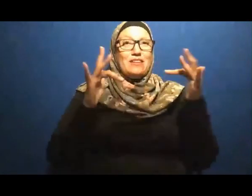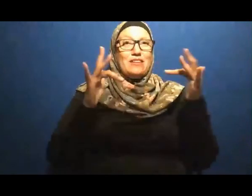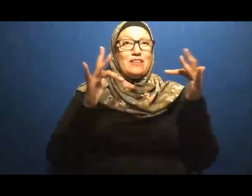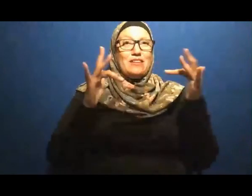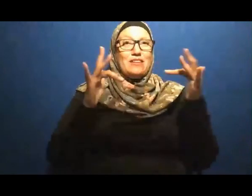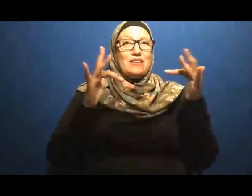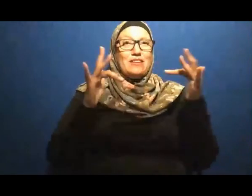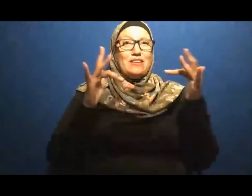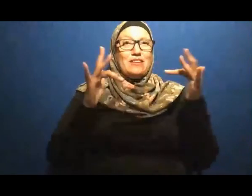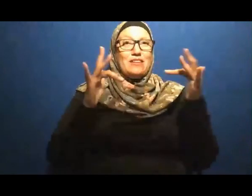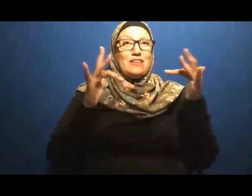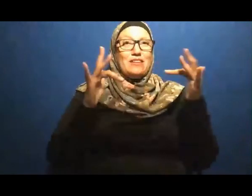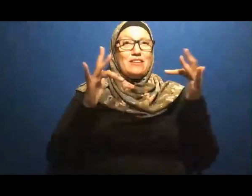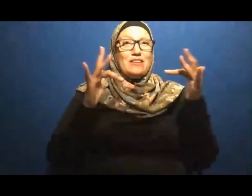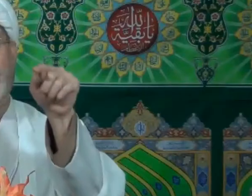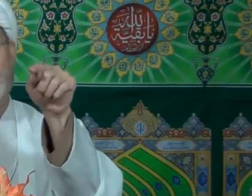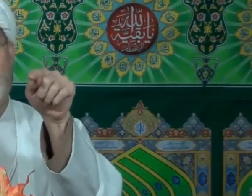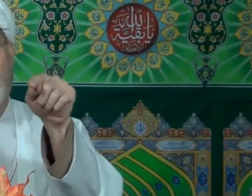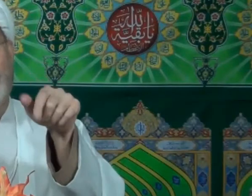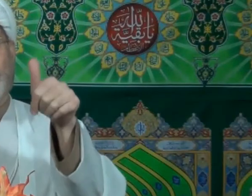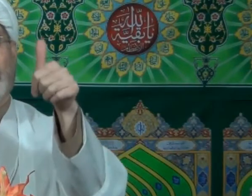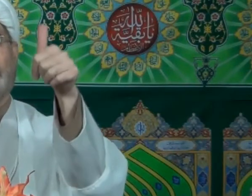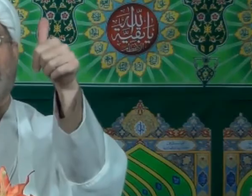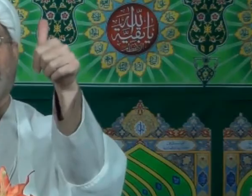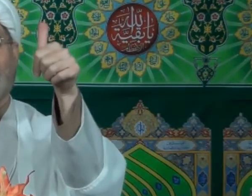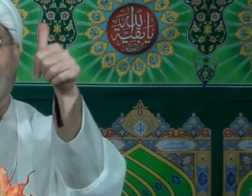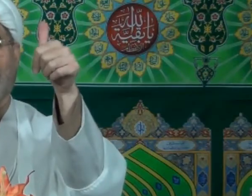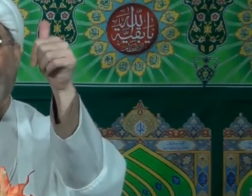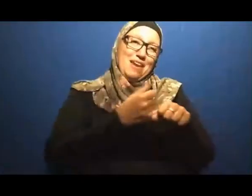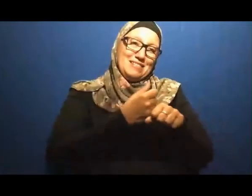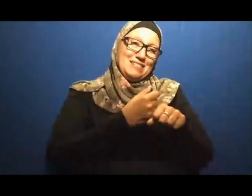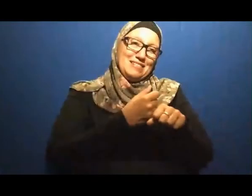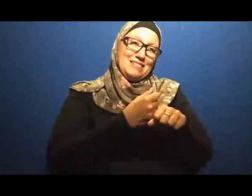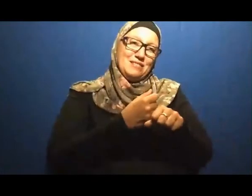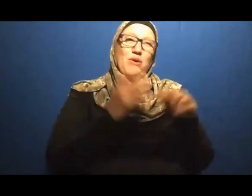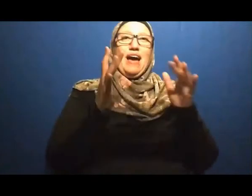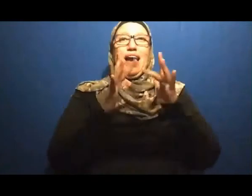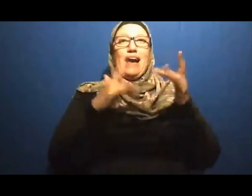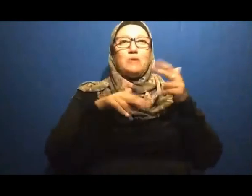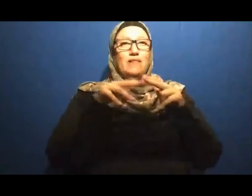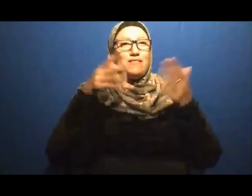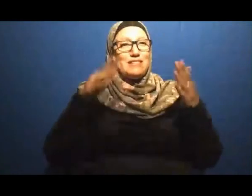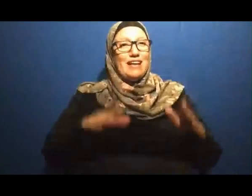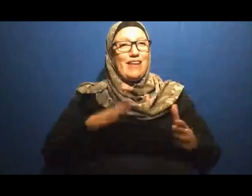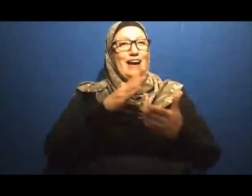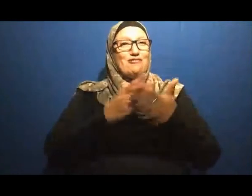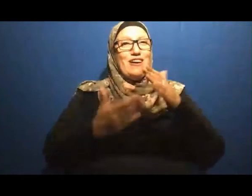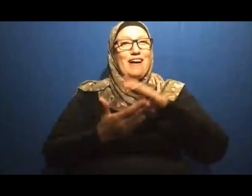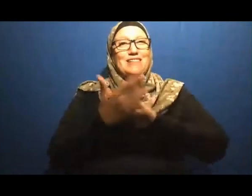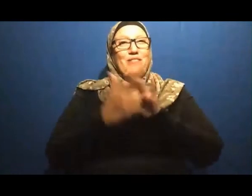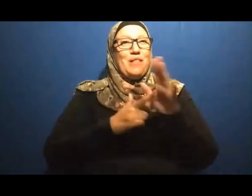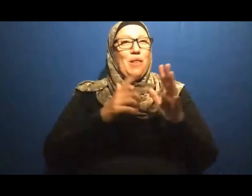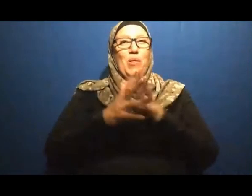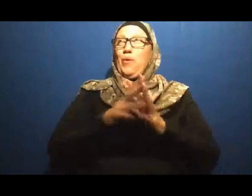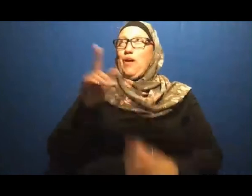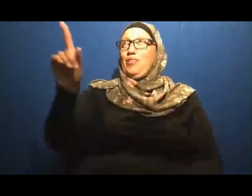death So angel of death Is captured By the law And is through The law That God has introduced In this world